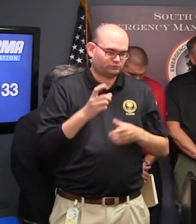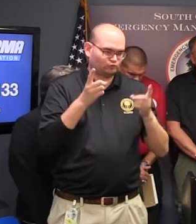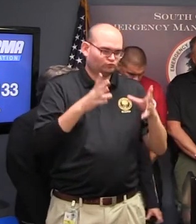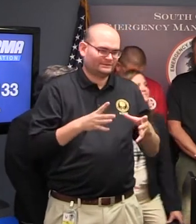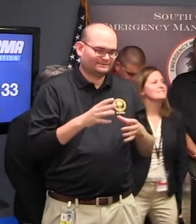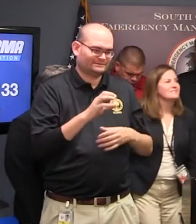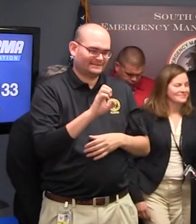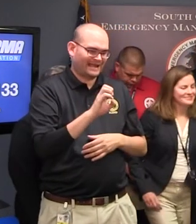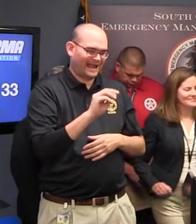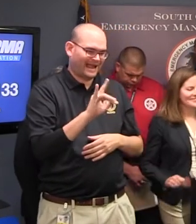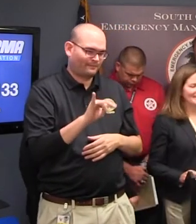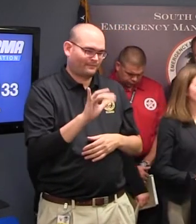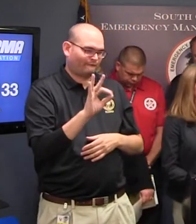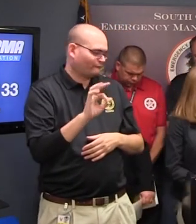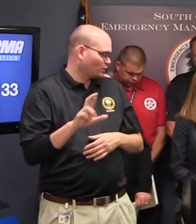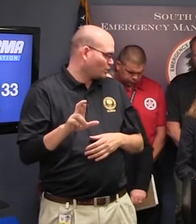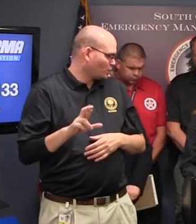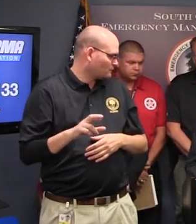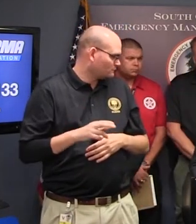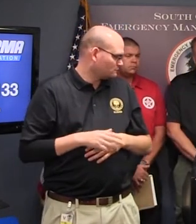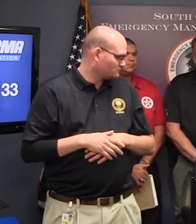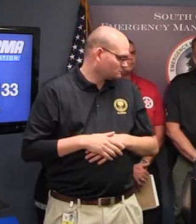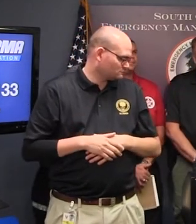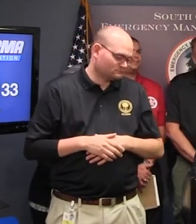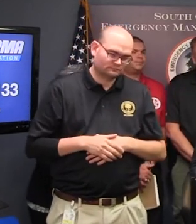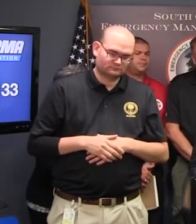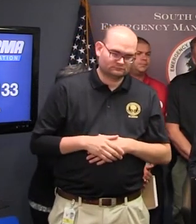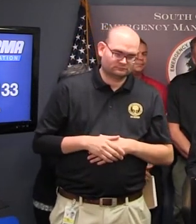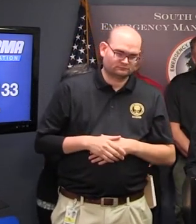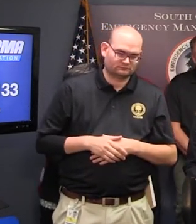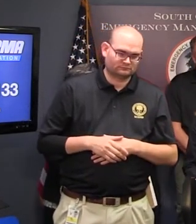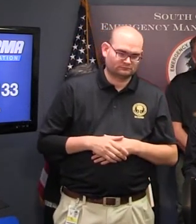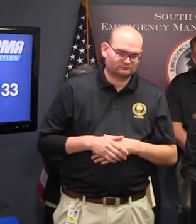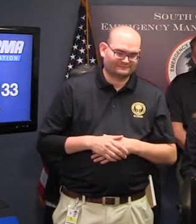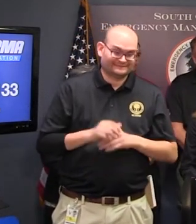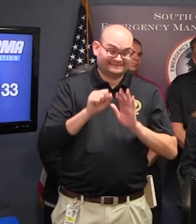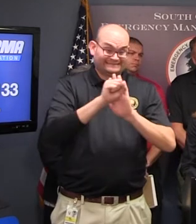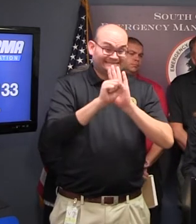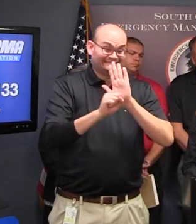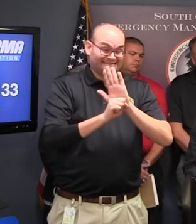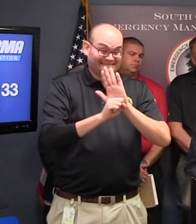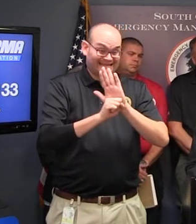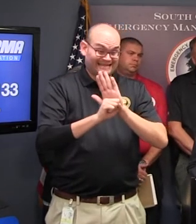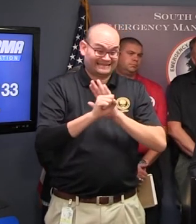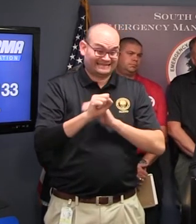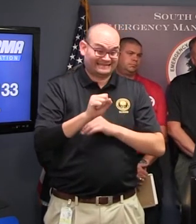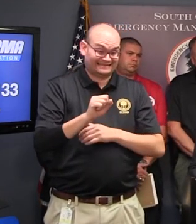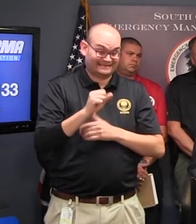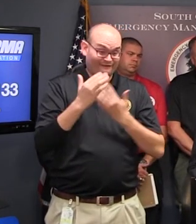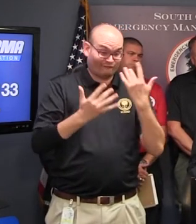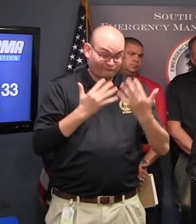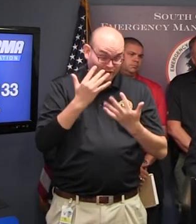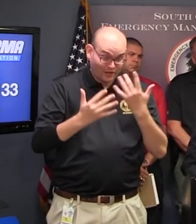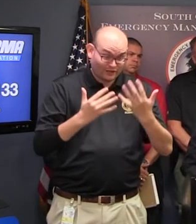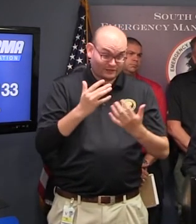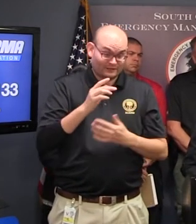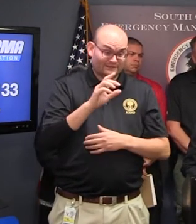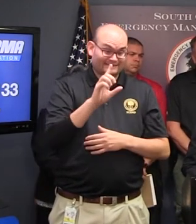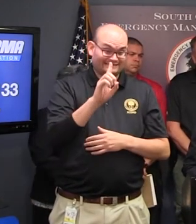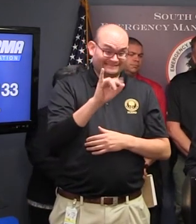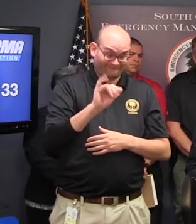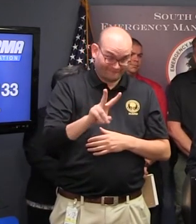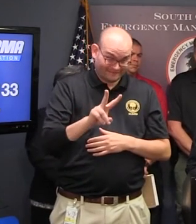Licensing and Regulation Thank you governor State Fire a division of the Department of Labor Licensing and Regulation